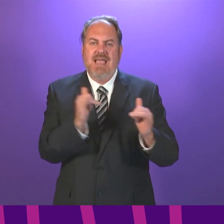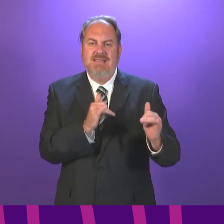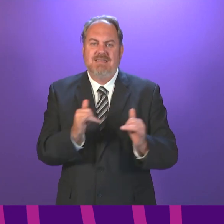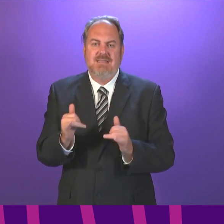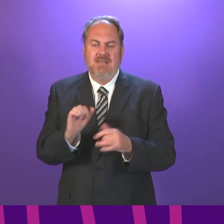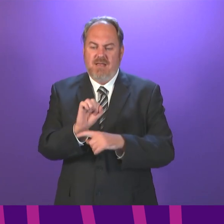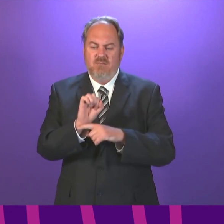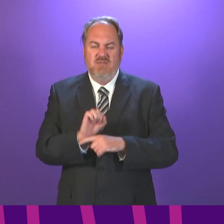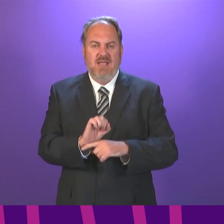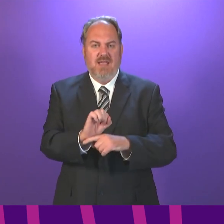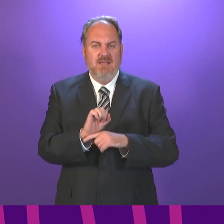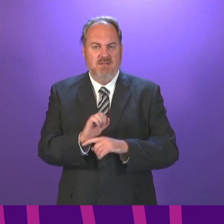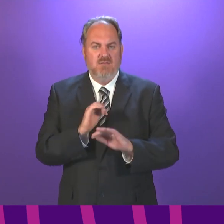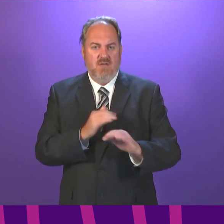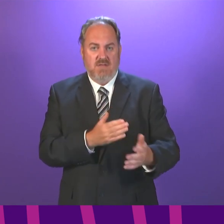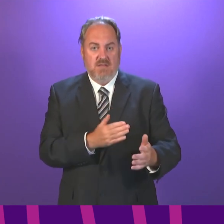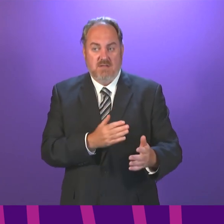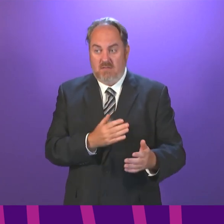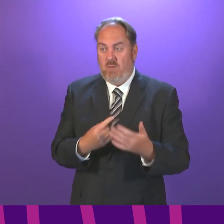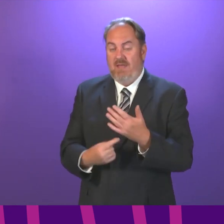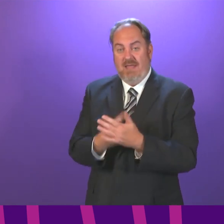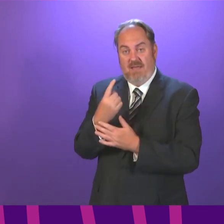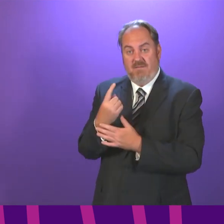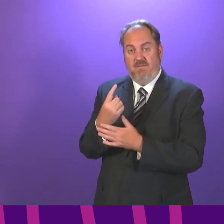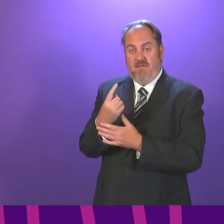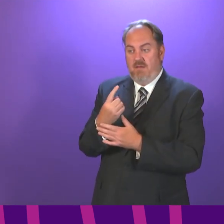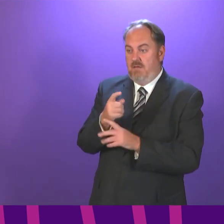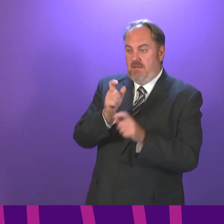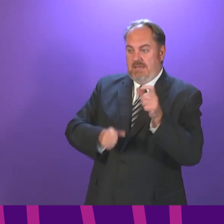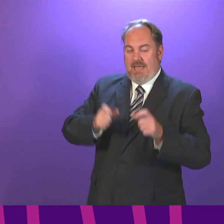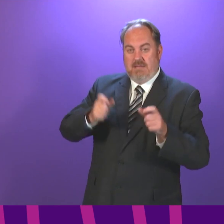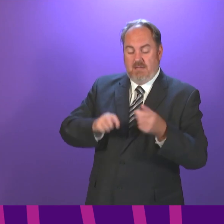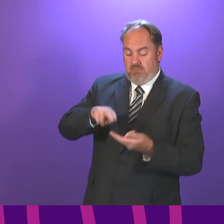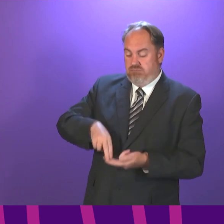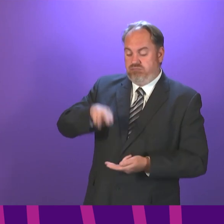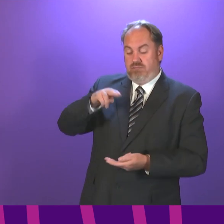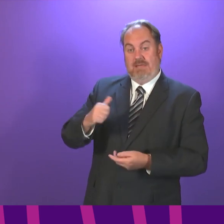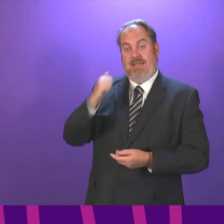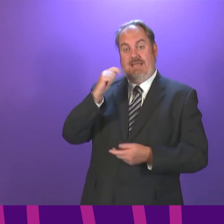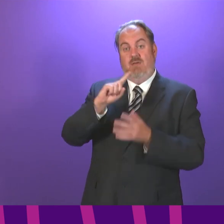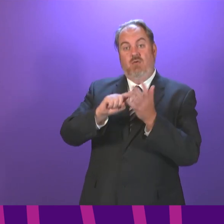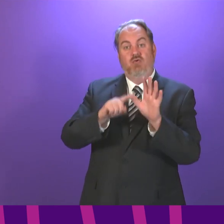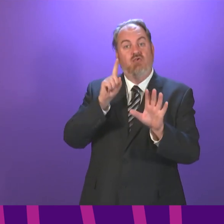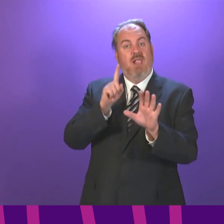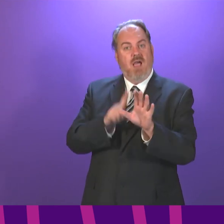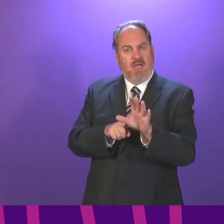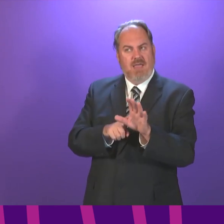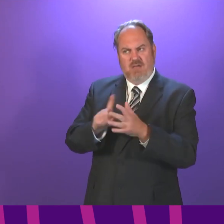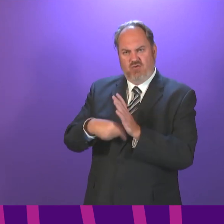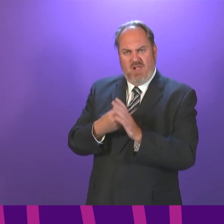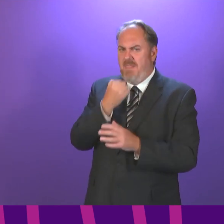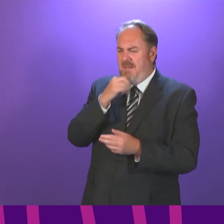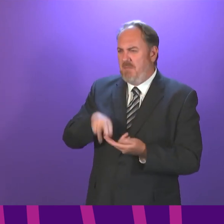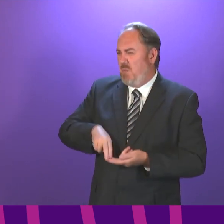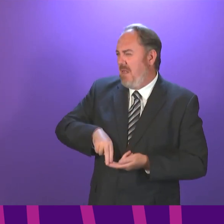will always do when cases are surging, came under pressure in July. It did not buckle under that pressure. It